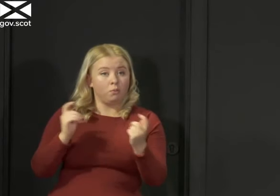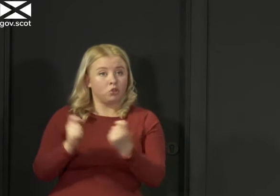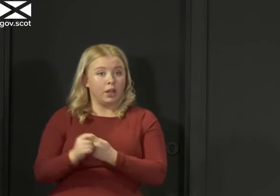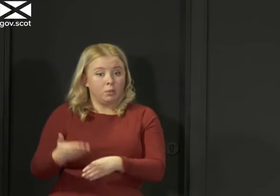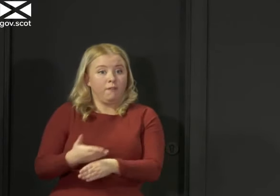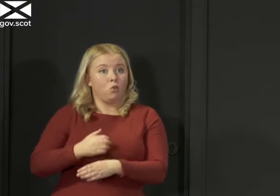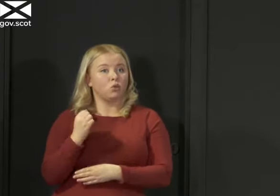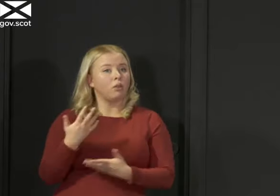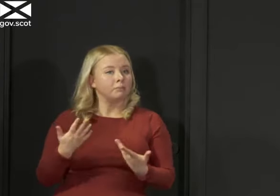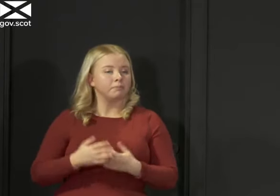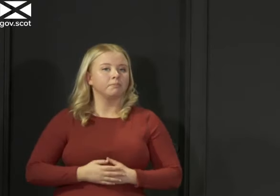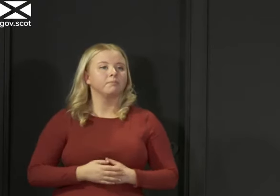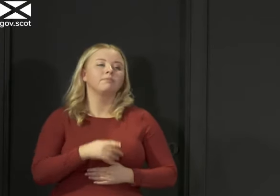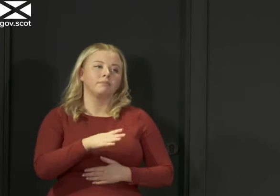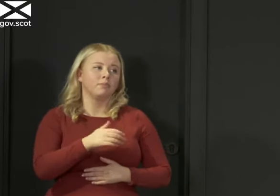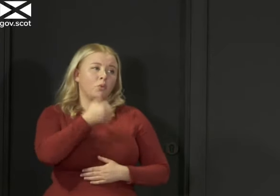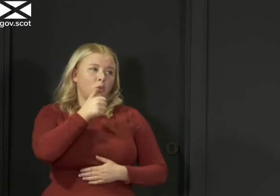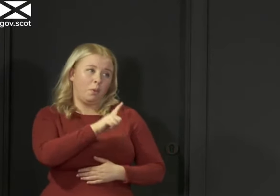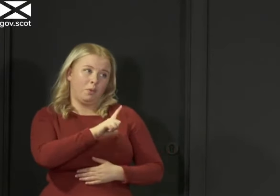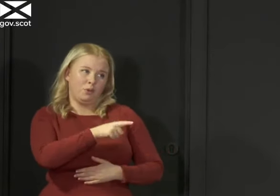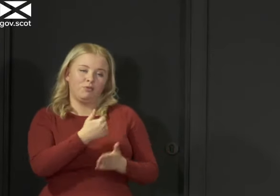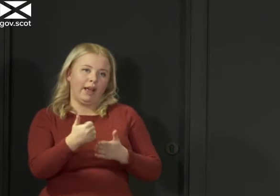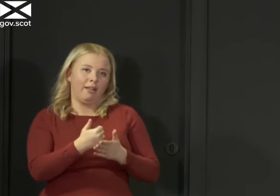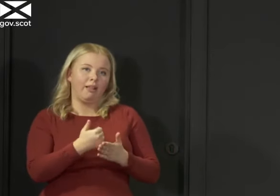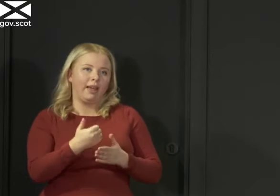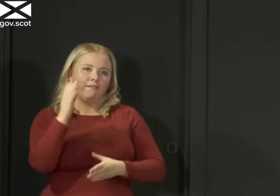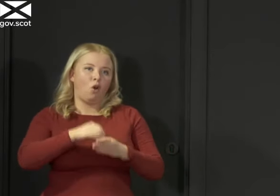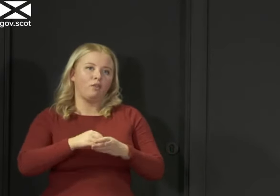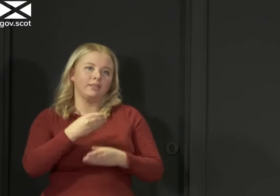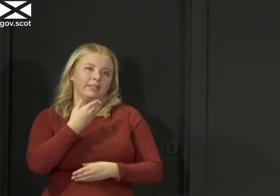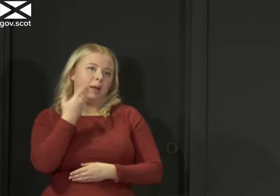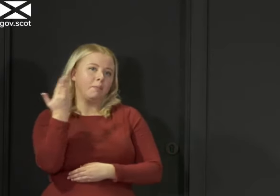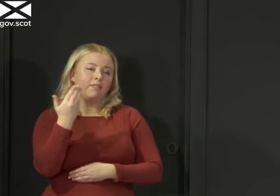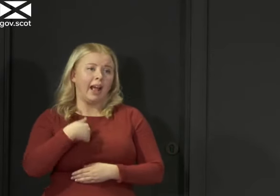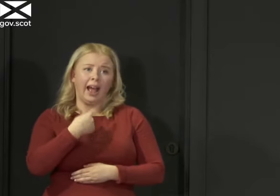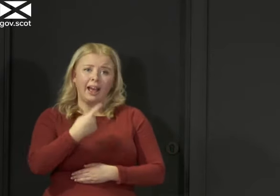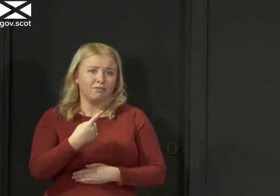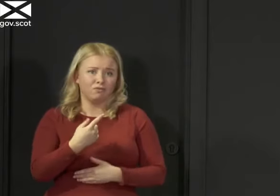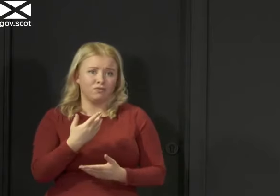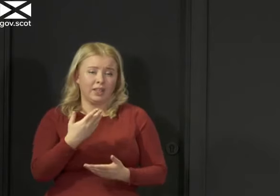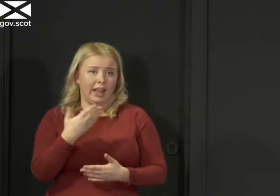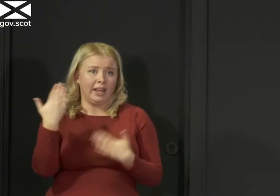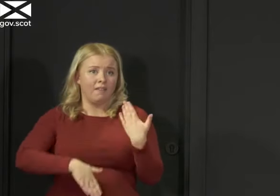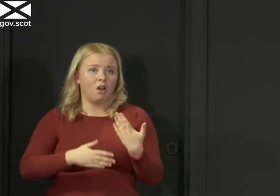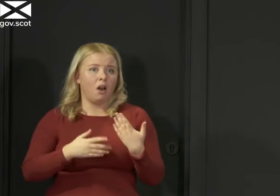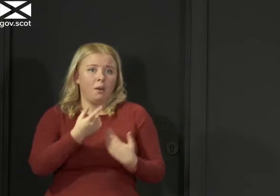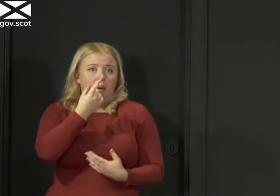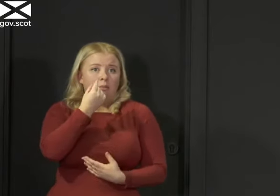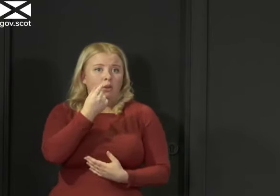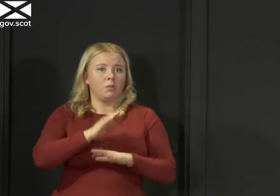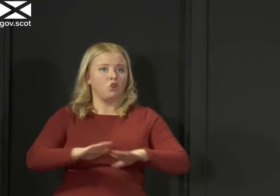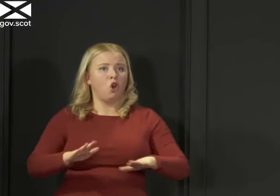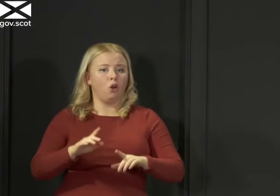being a regular attender at this daily briefing, I've never ruled out regional variations